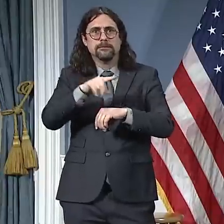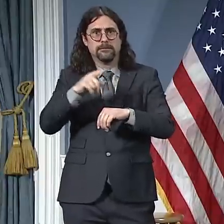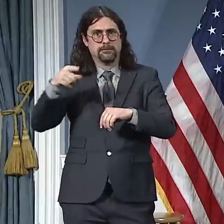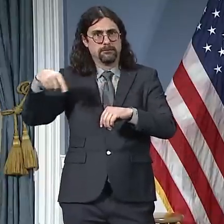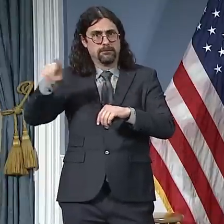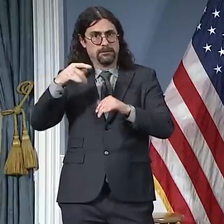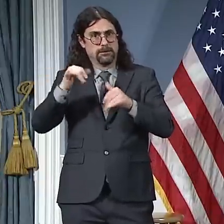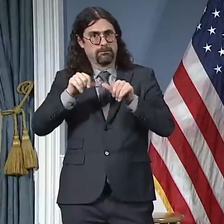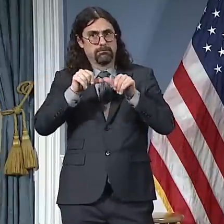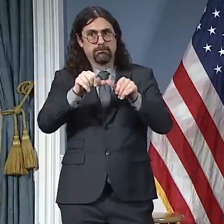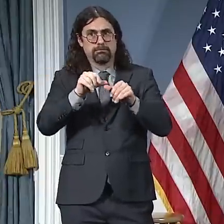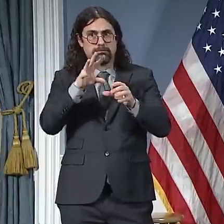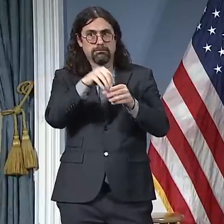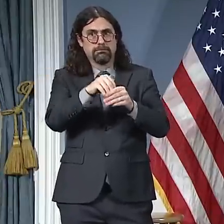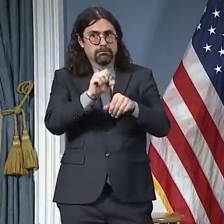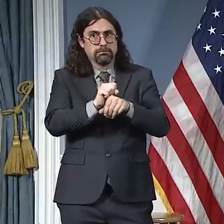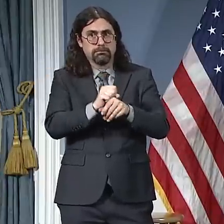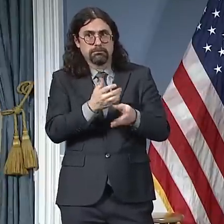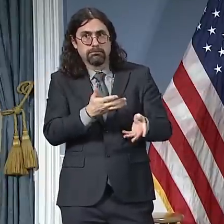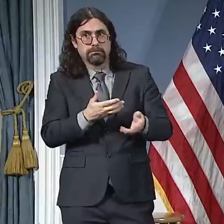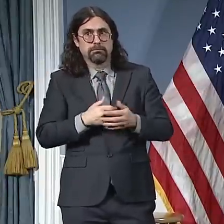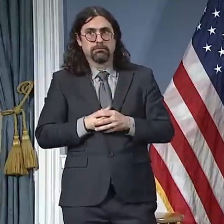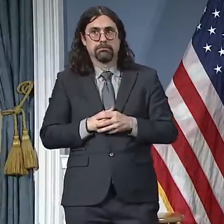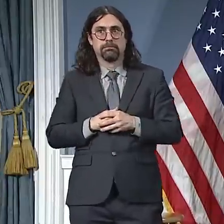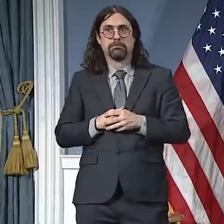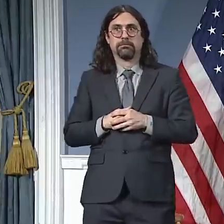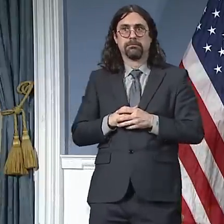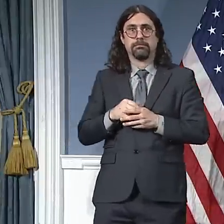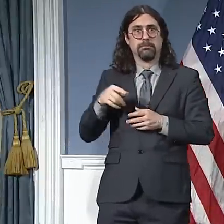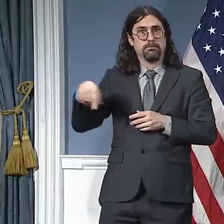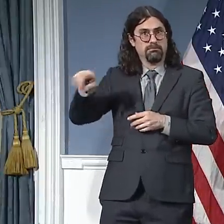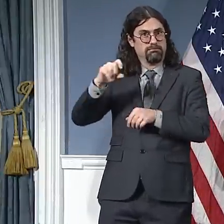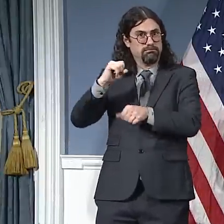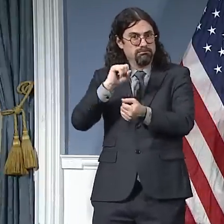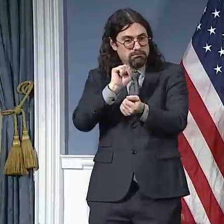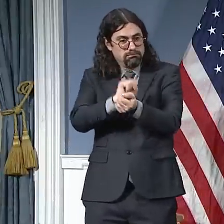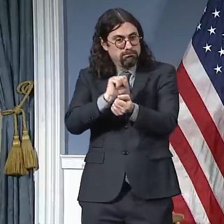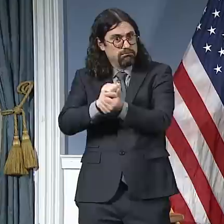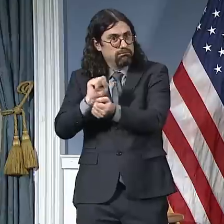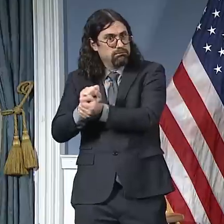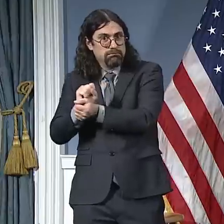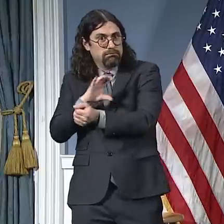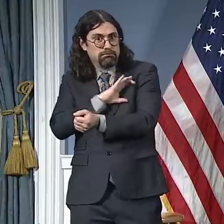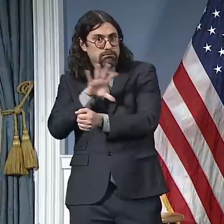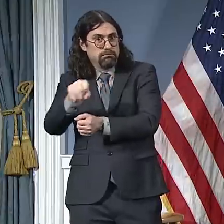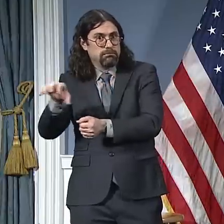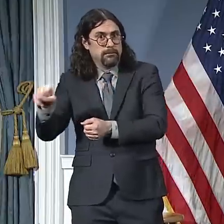Obviously, the police commissioner needs to weigh in on this. And if we can get them on the line, we should.